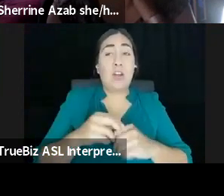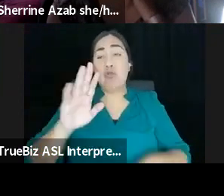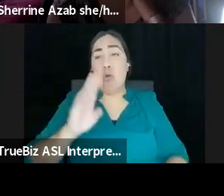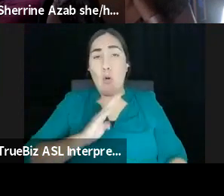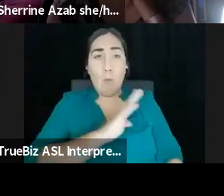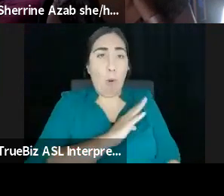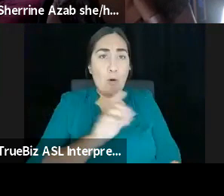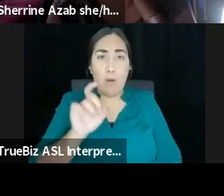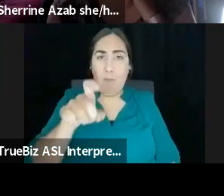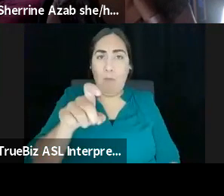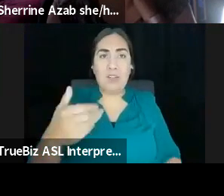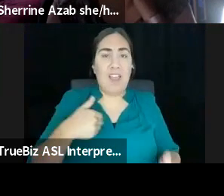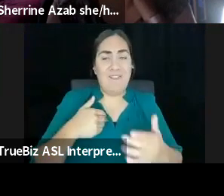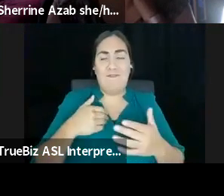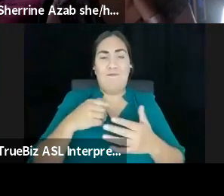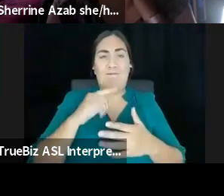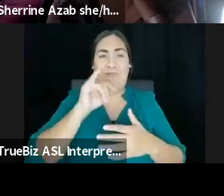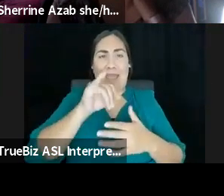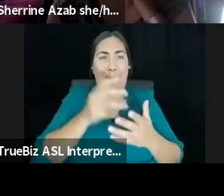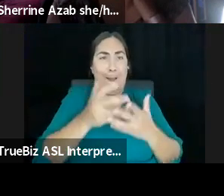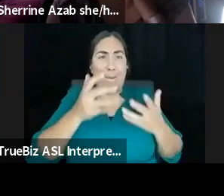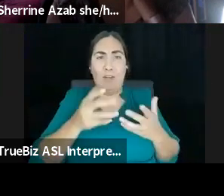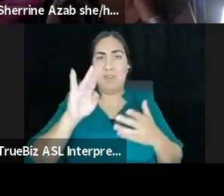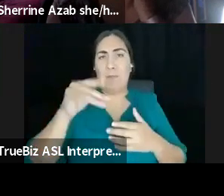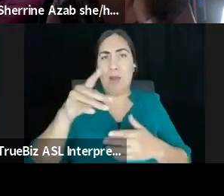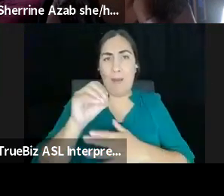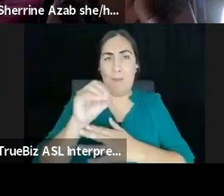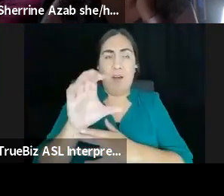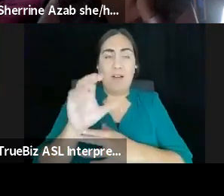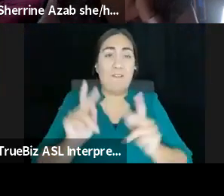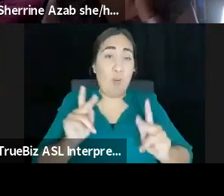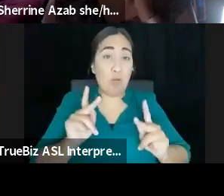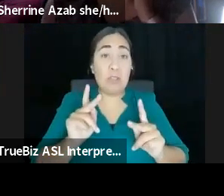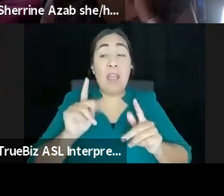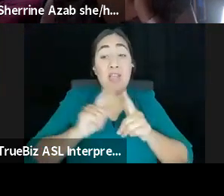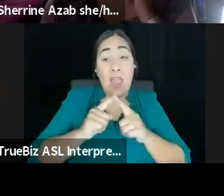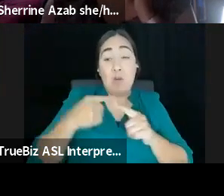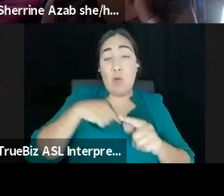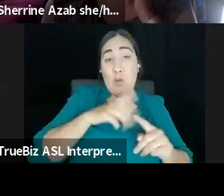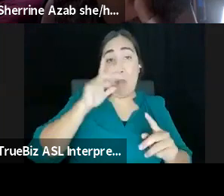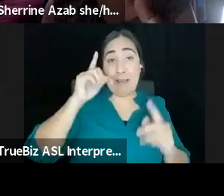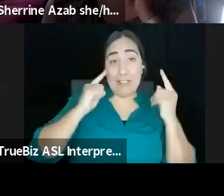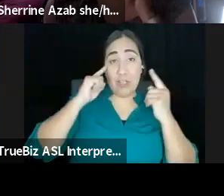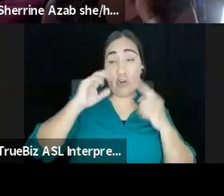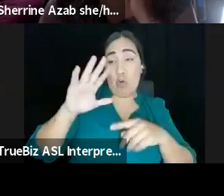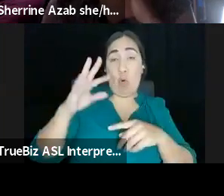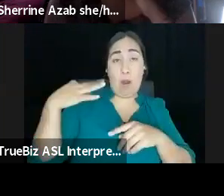amount of BIPOC folks, you know, in order for us to consider your application, they can do that. I think that kind of change will help.